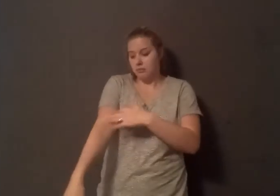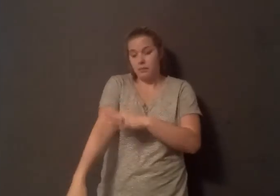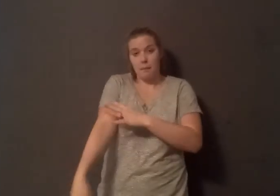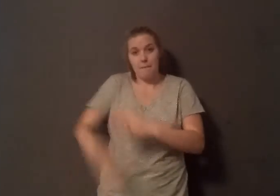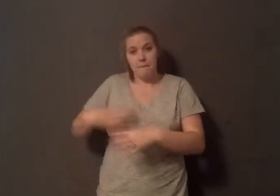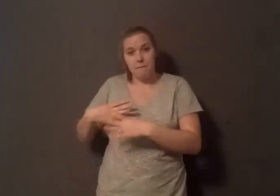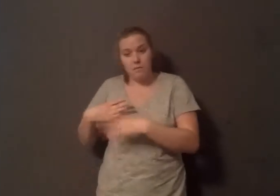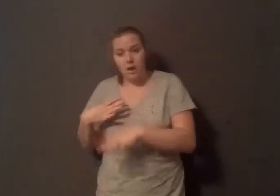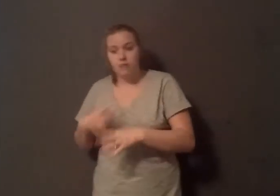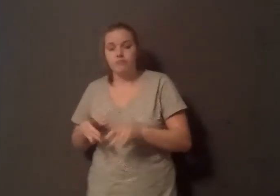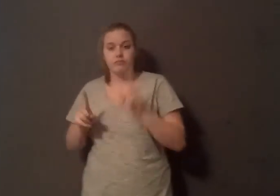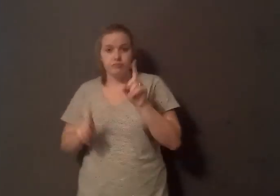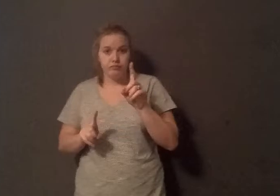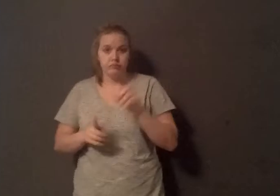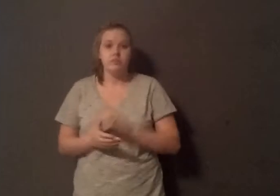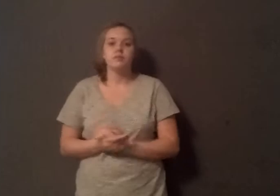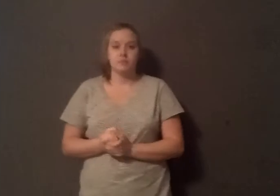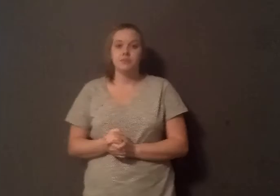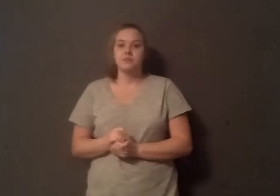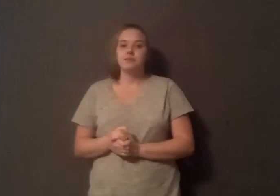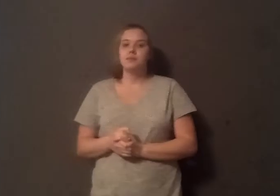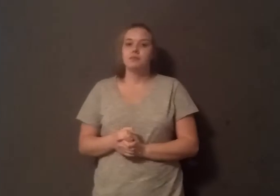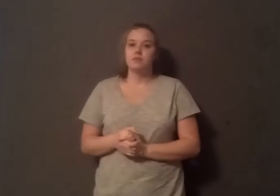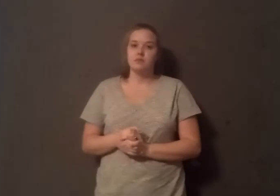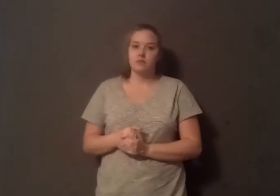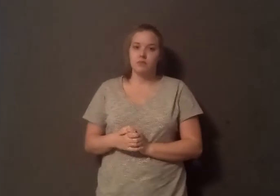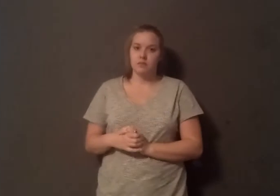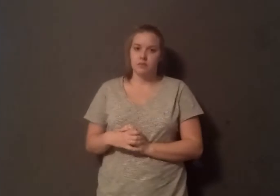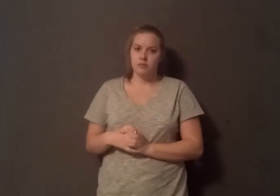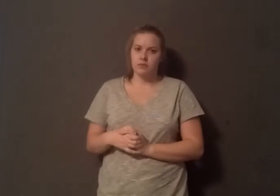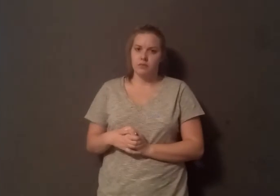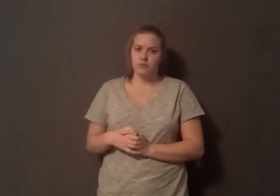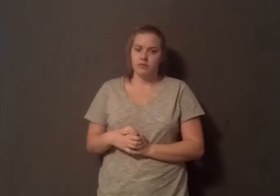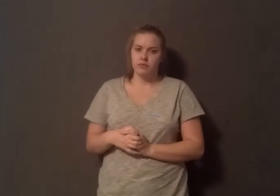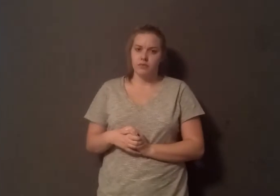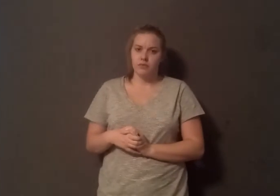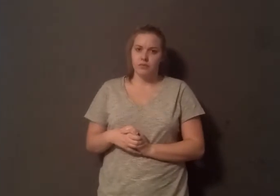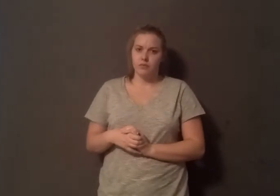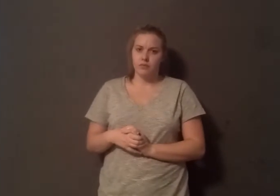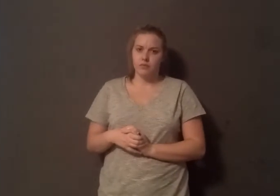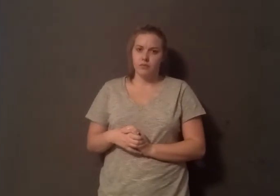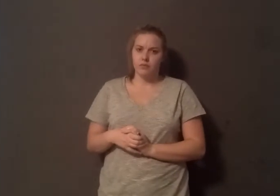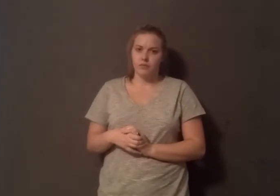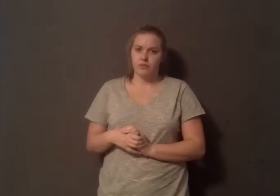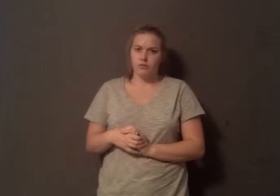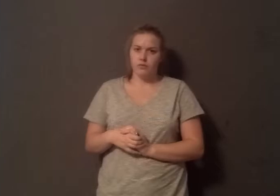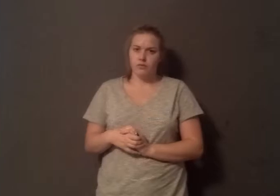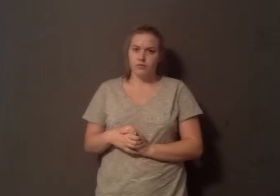one of the tests was C-reactive protein. And on a scale from, there was a scale of one to three,